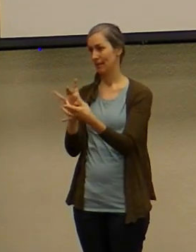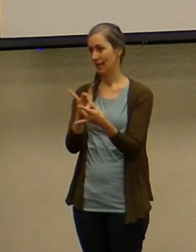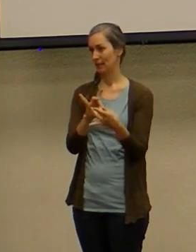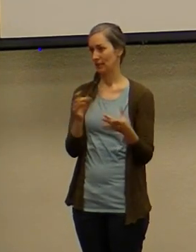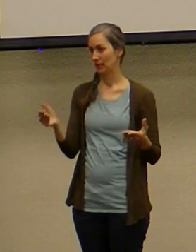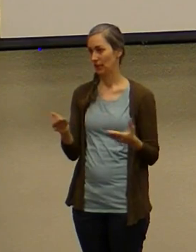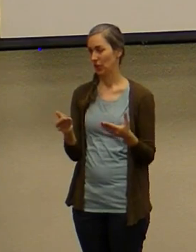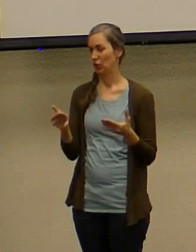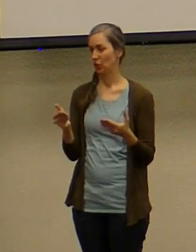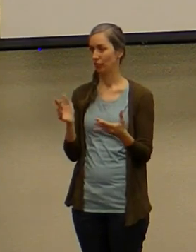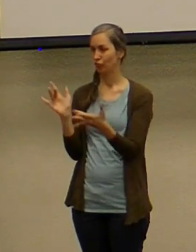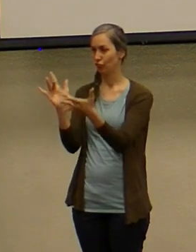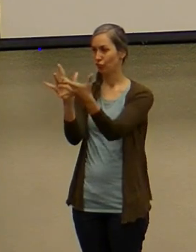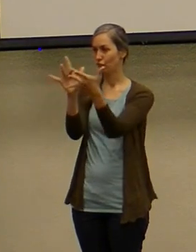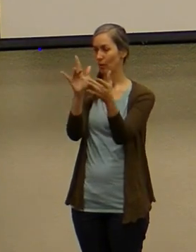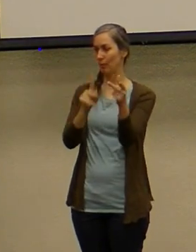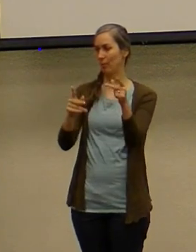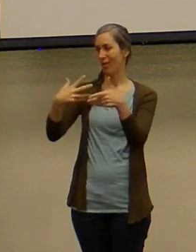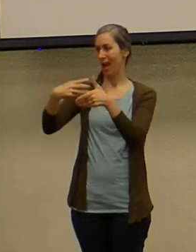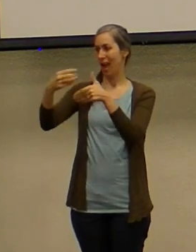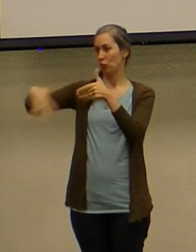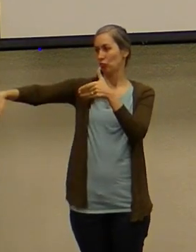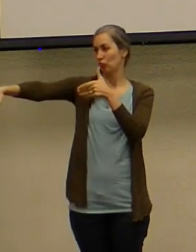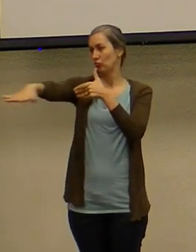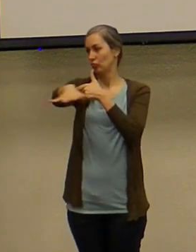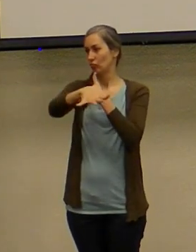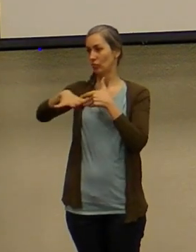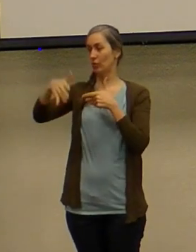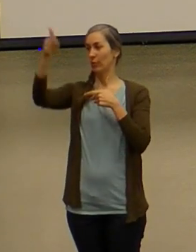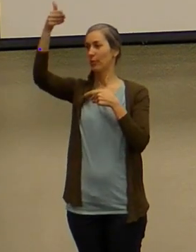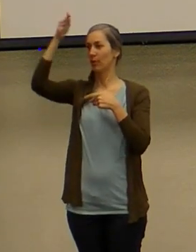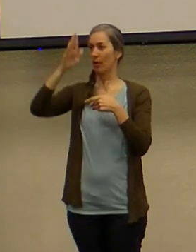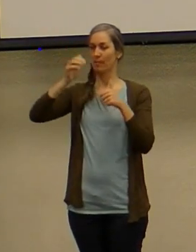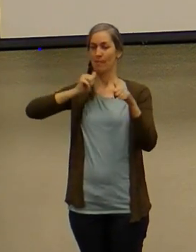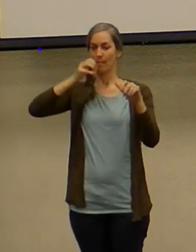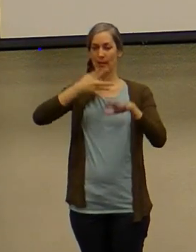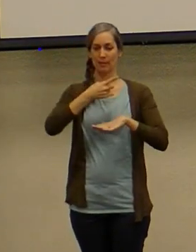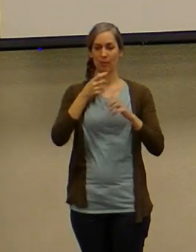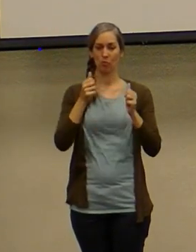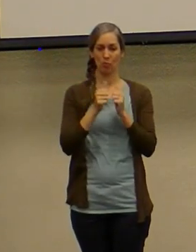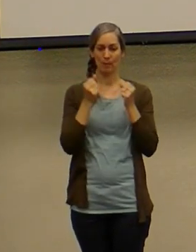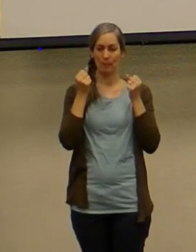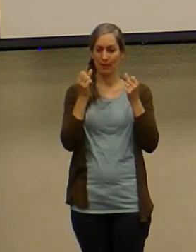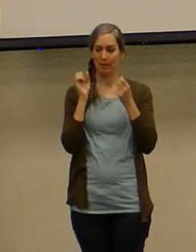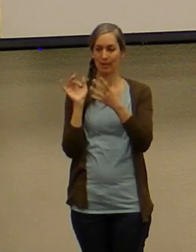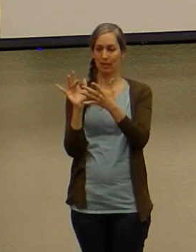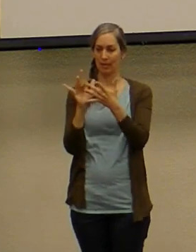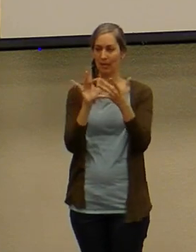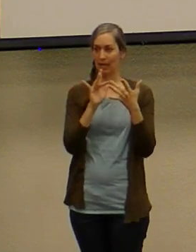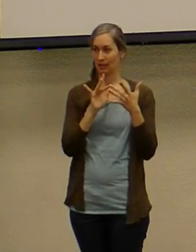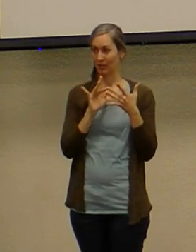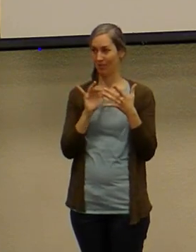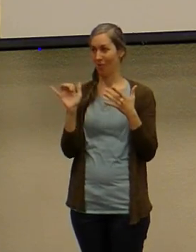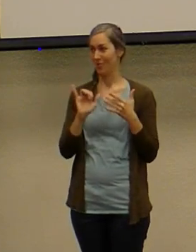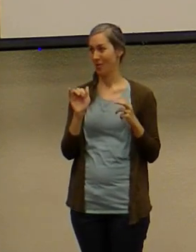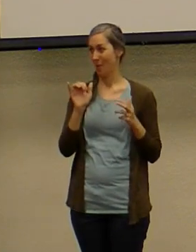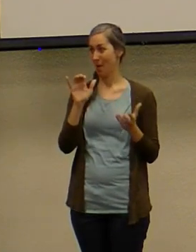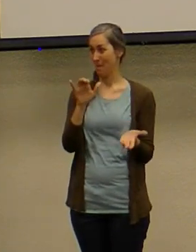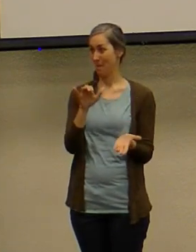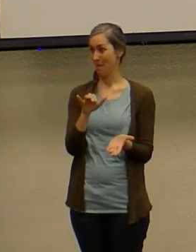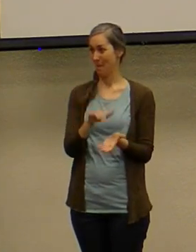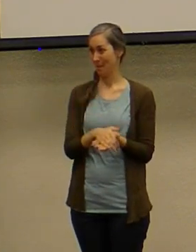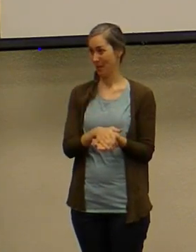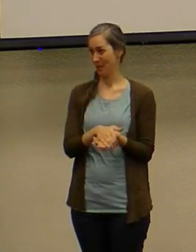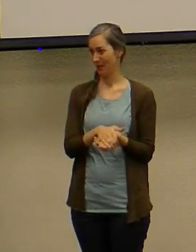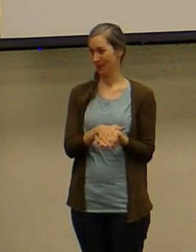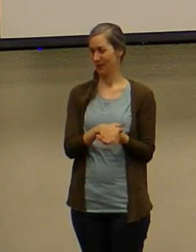walls and god has blessed him through all those relationships and connections um in particular marriage has been a very